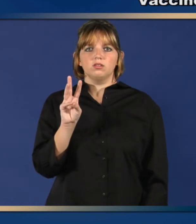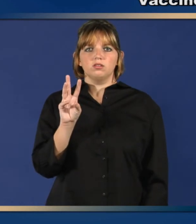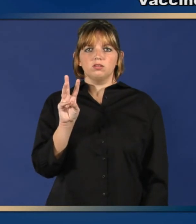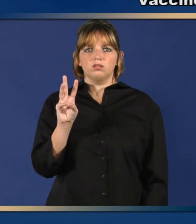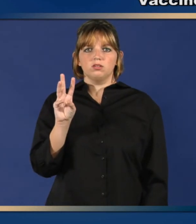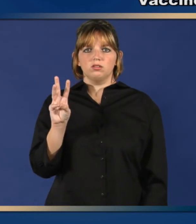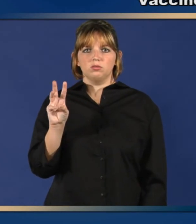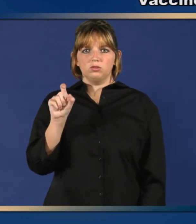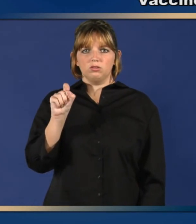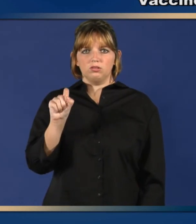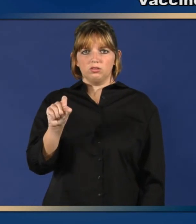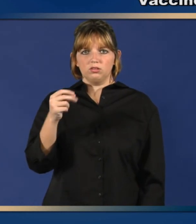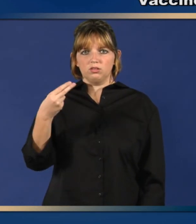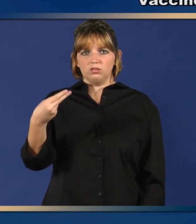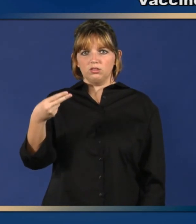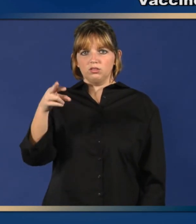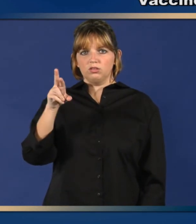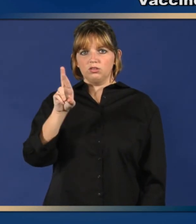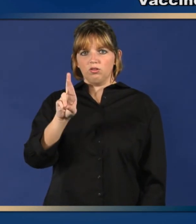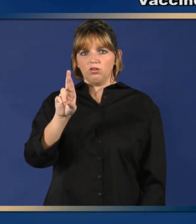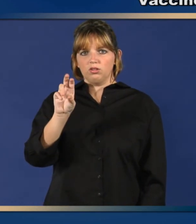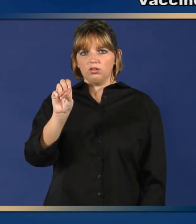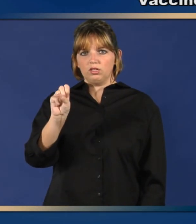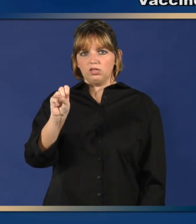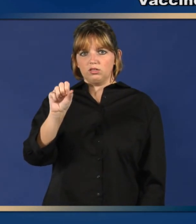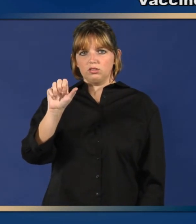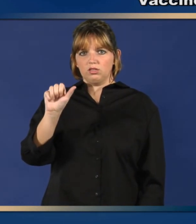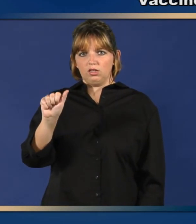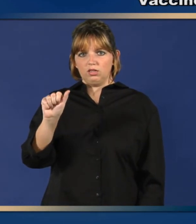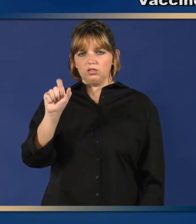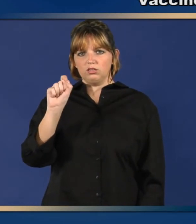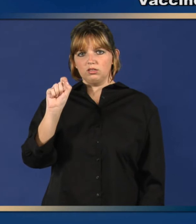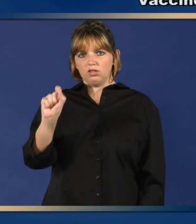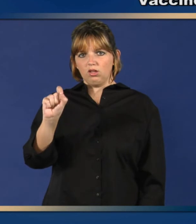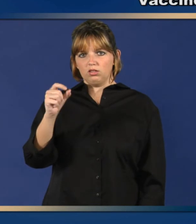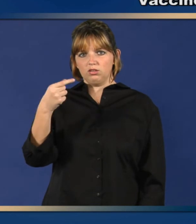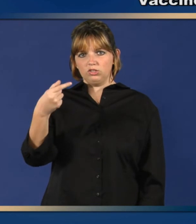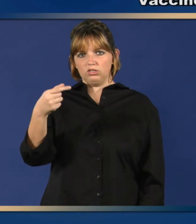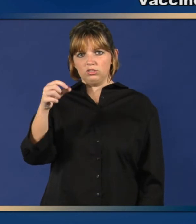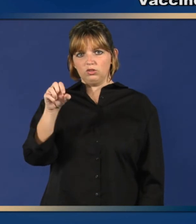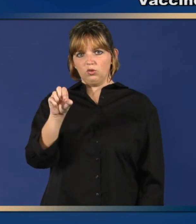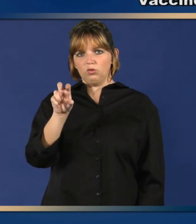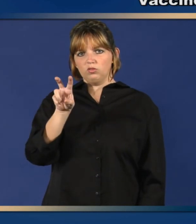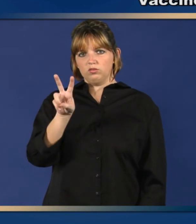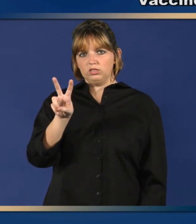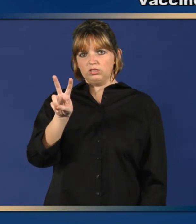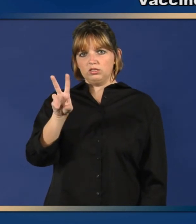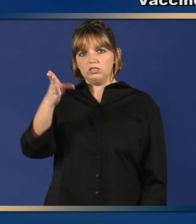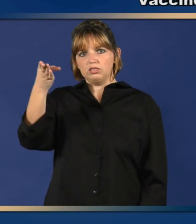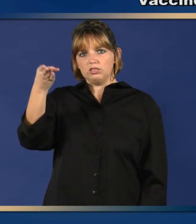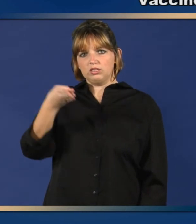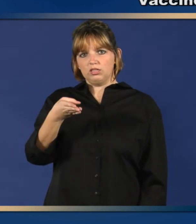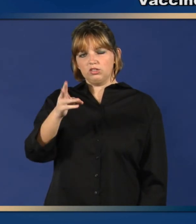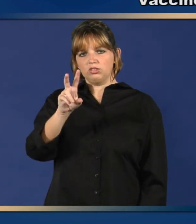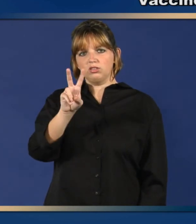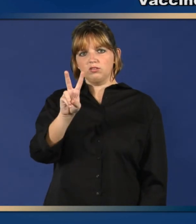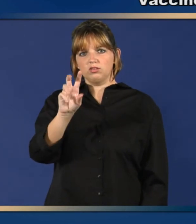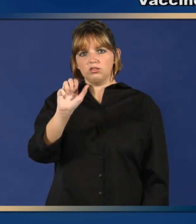This federal program was created to help pay for the care of people who have been harmed.